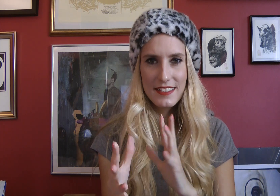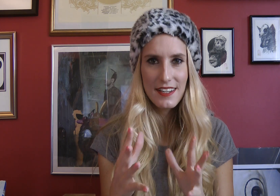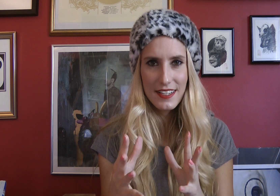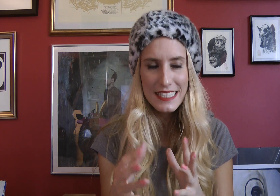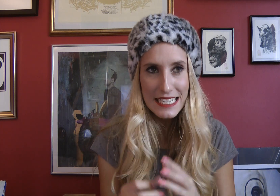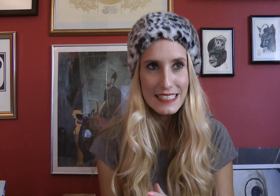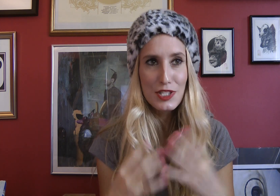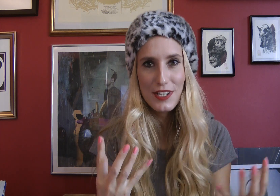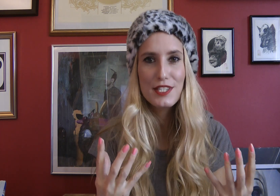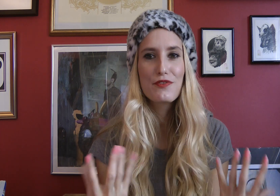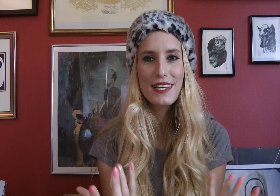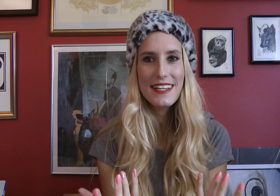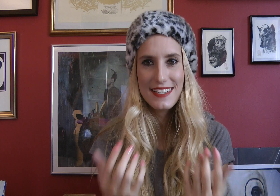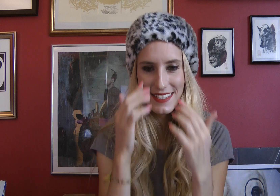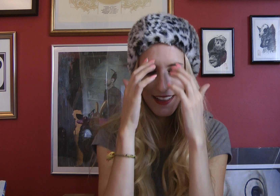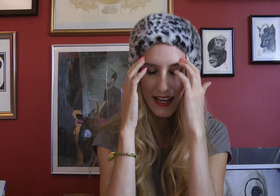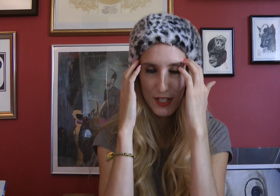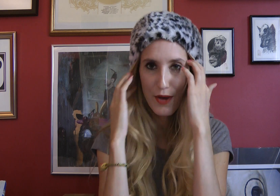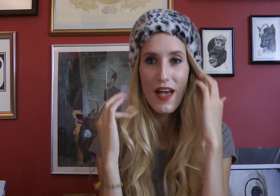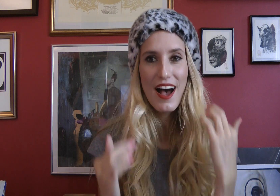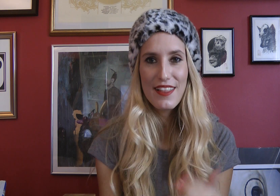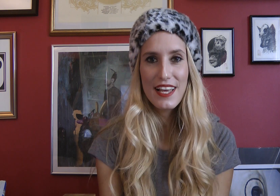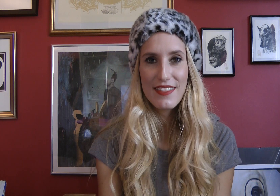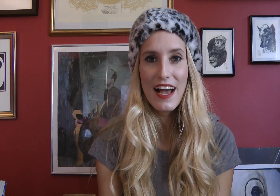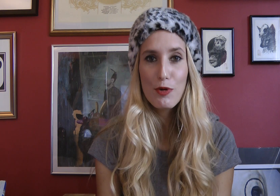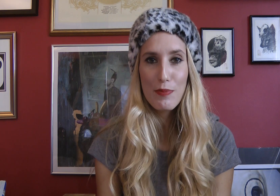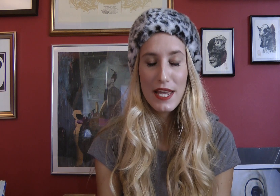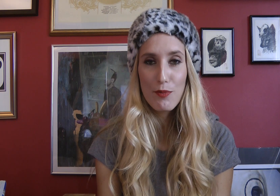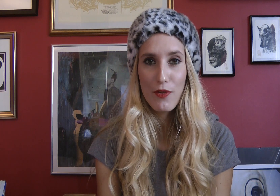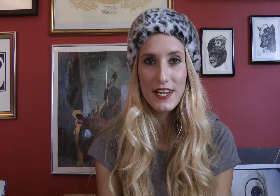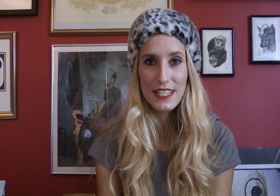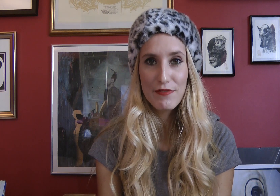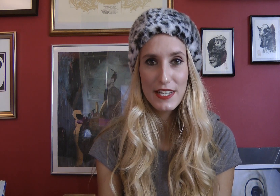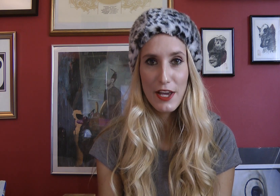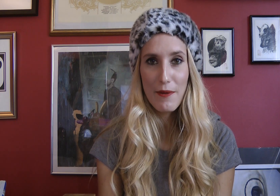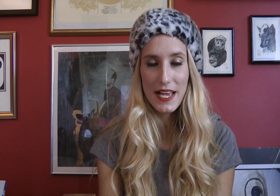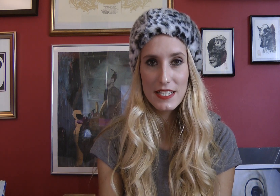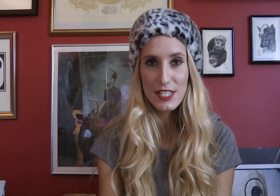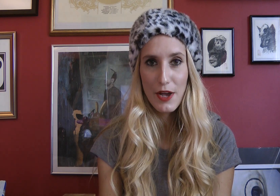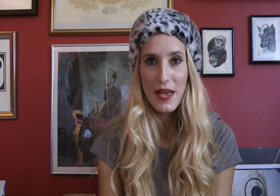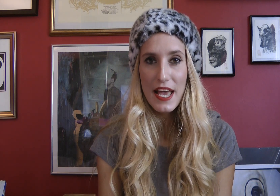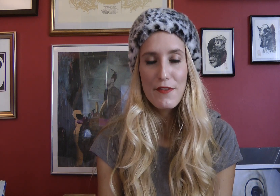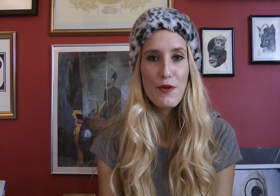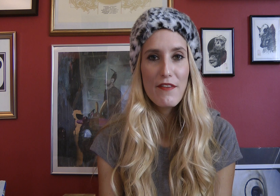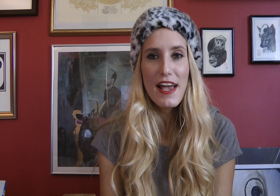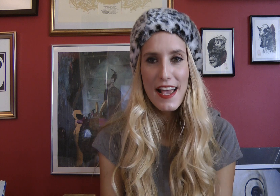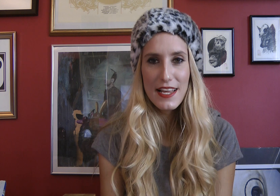anxieties and stresses related to that. So I think that will be what the next video is. So if you have any